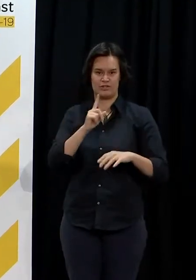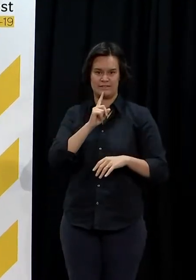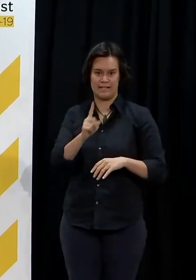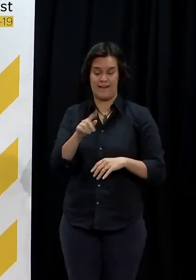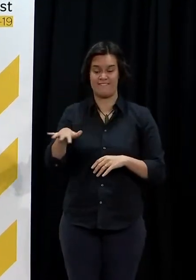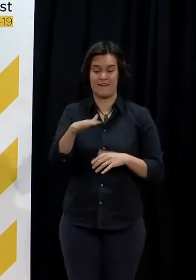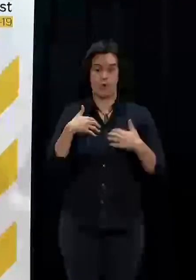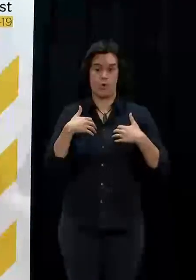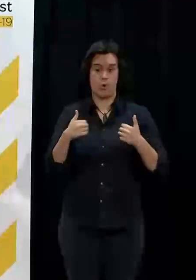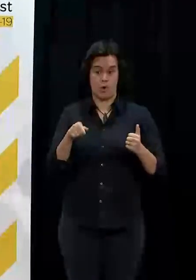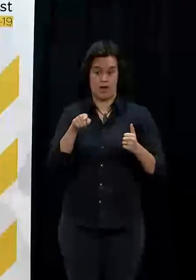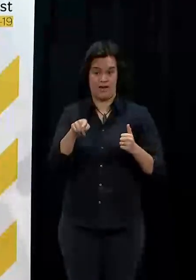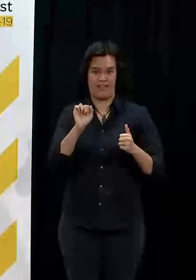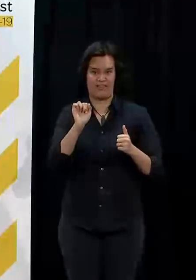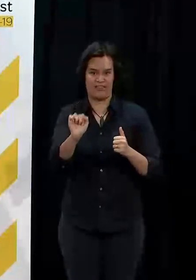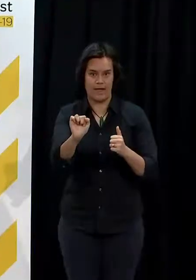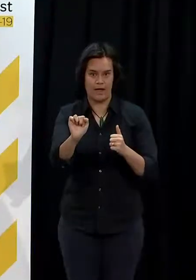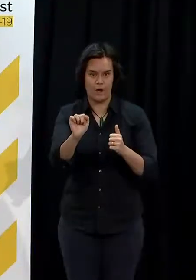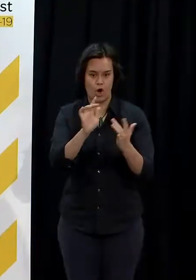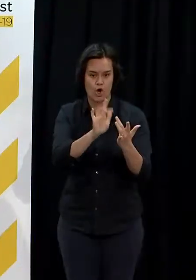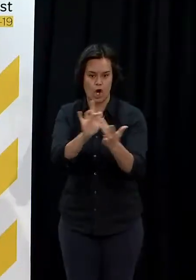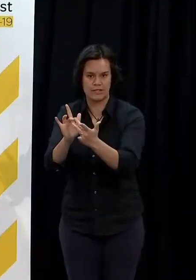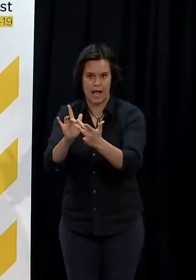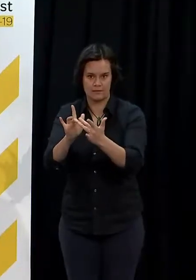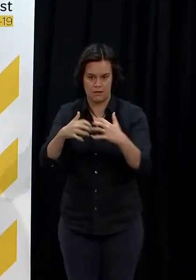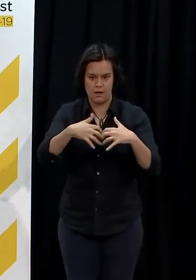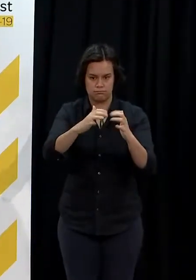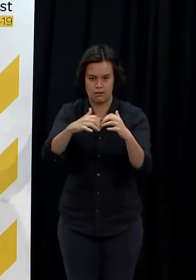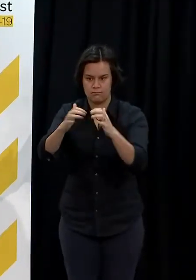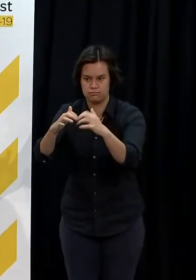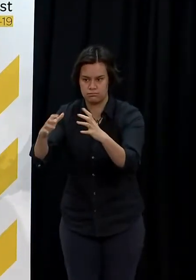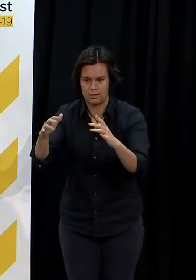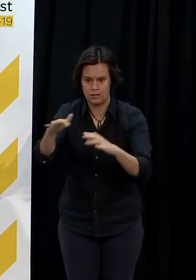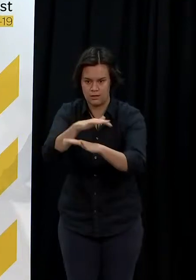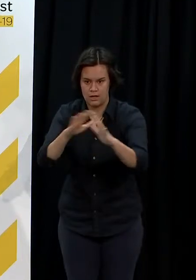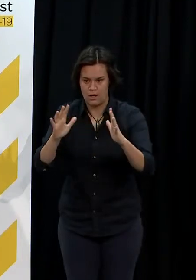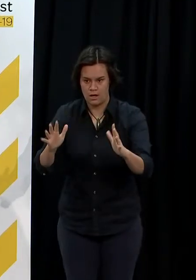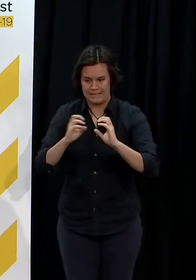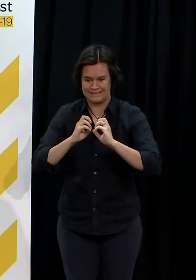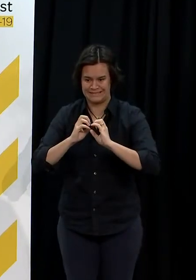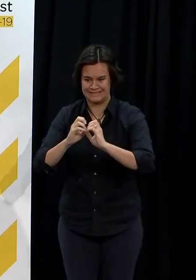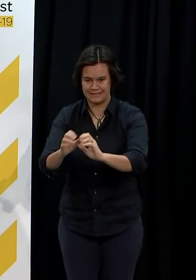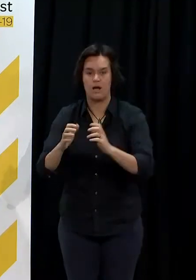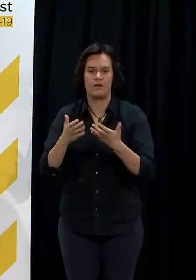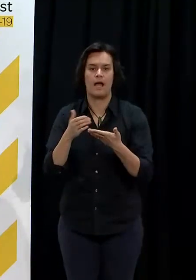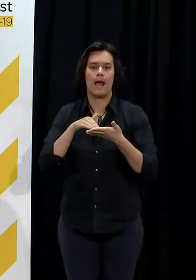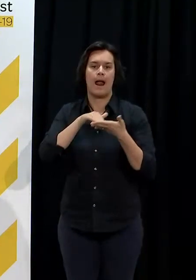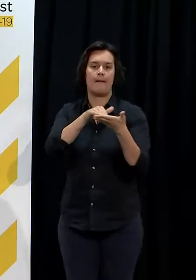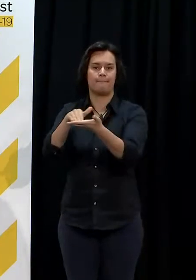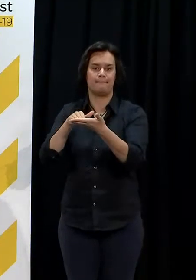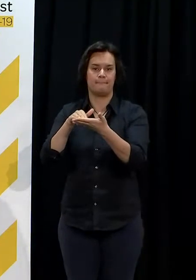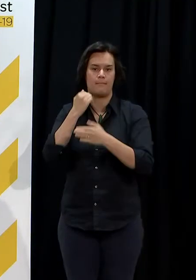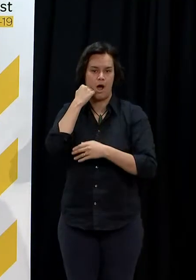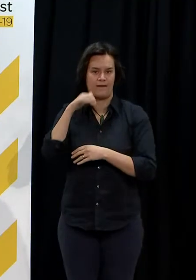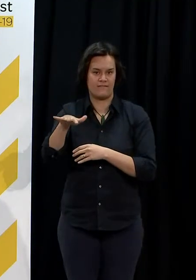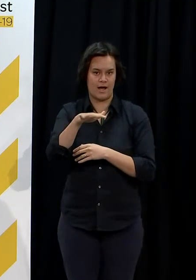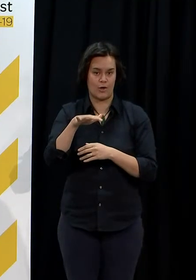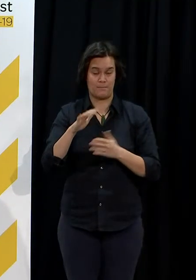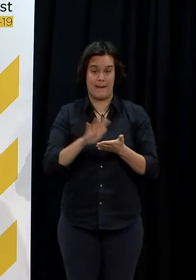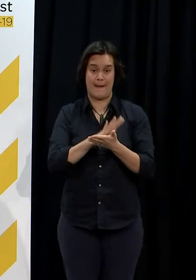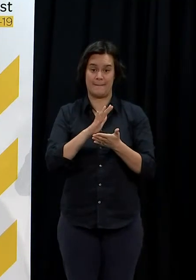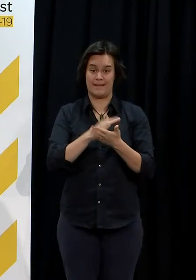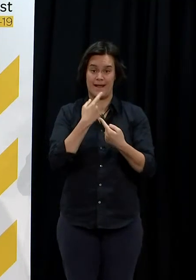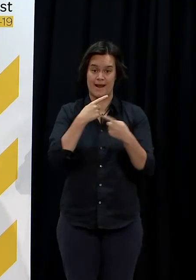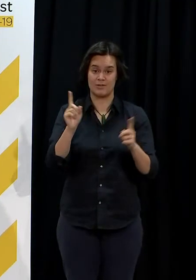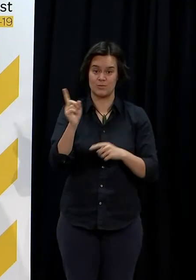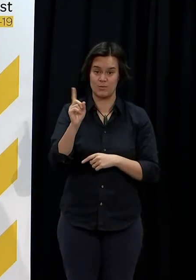mobilised networks and pivoted resources to provide the critical support whānau need during this lockdown. I am pleased today to announce that